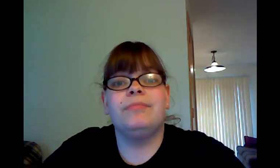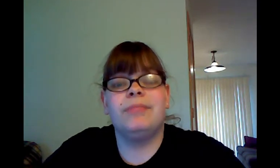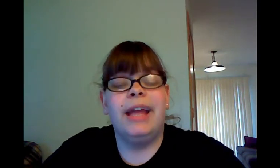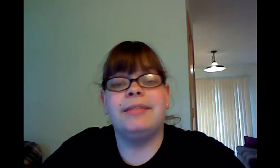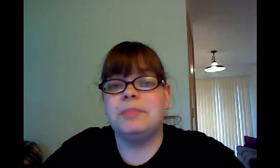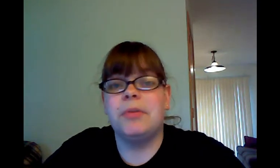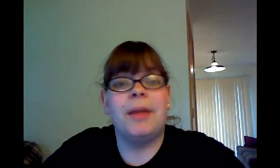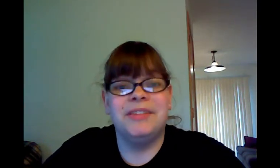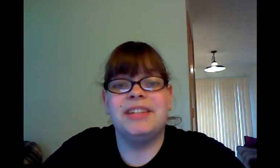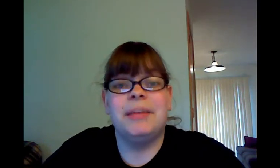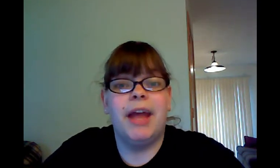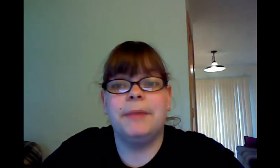Yeah, these both happened in the same night.